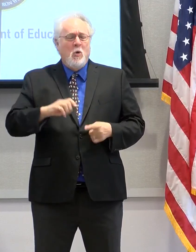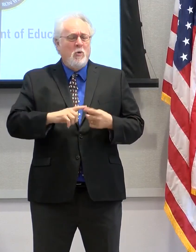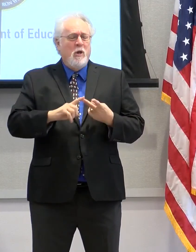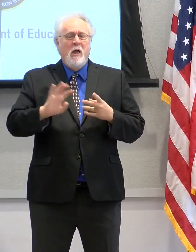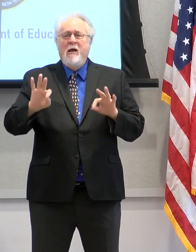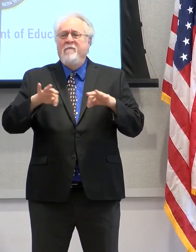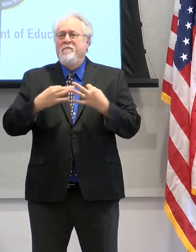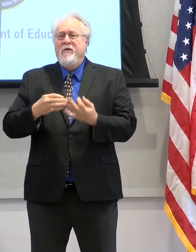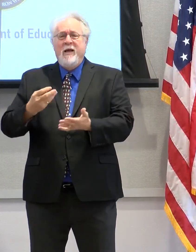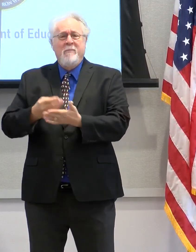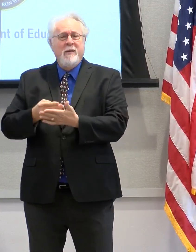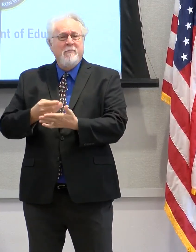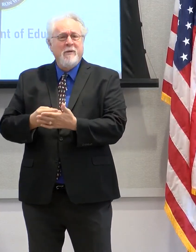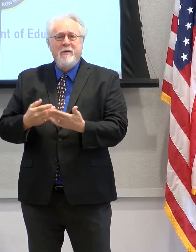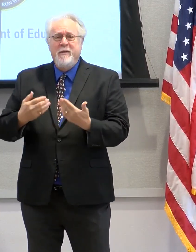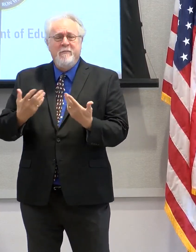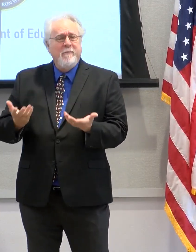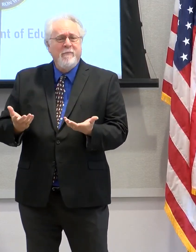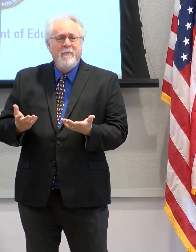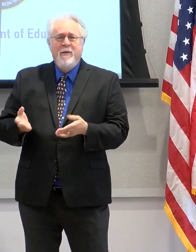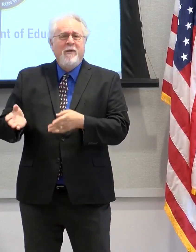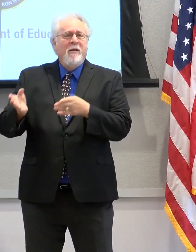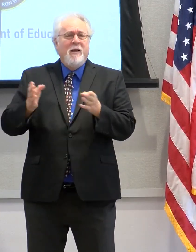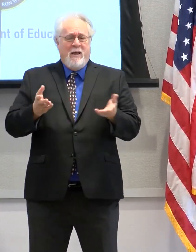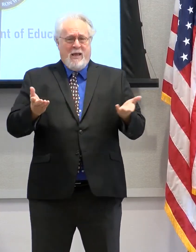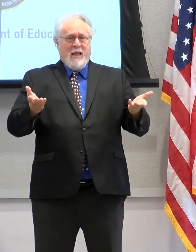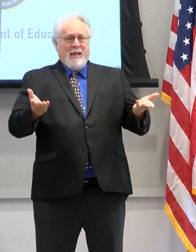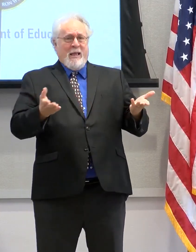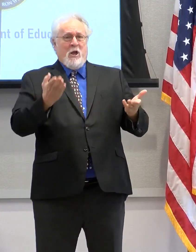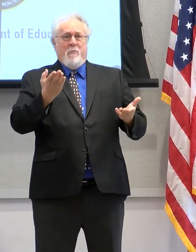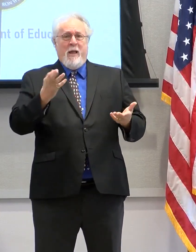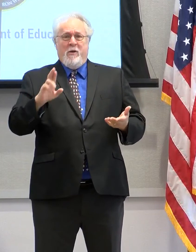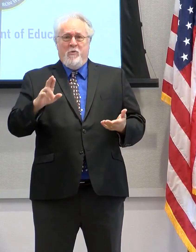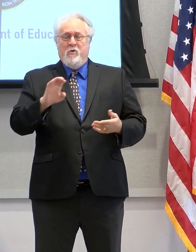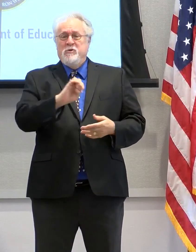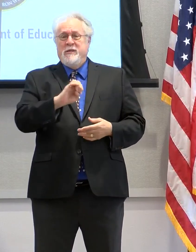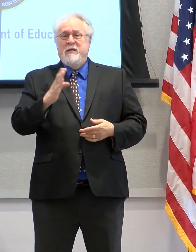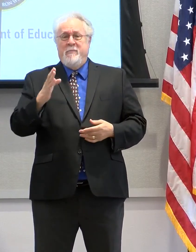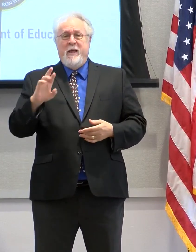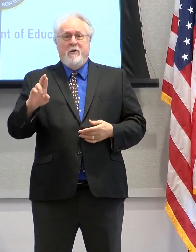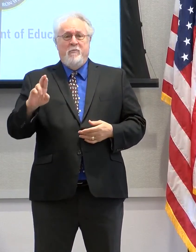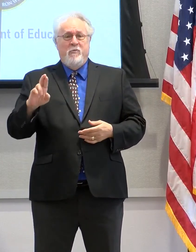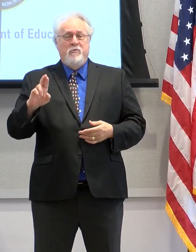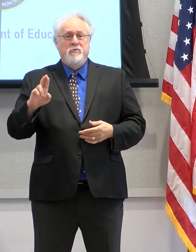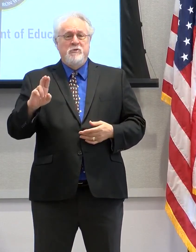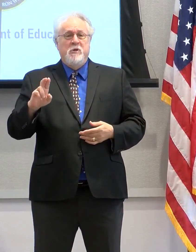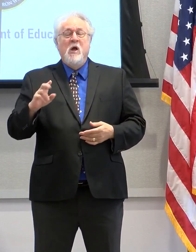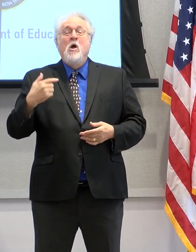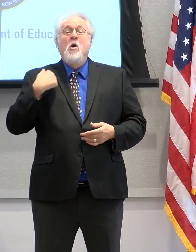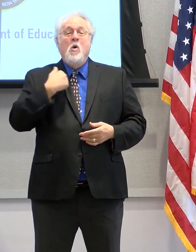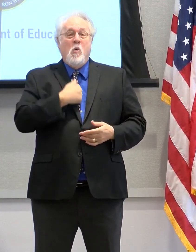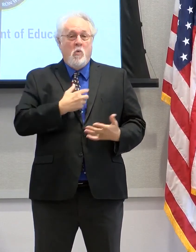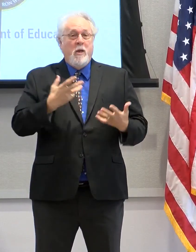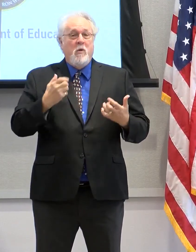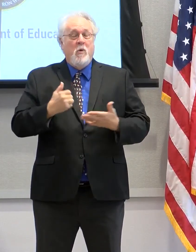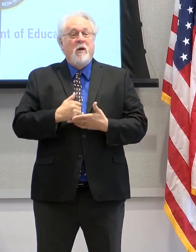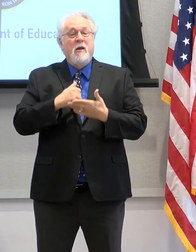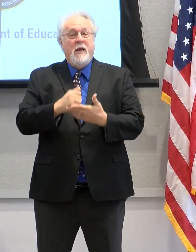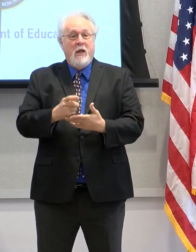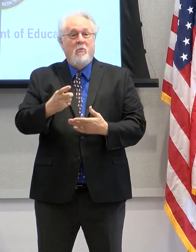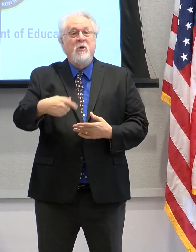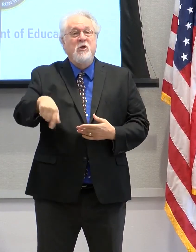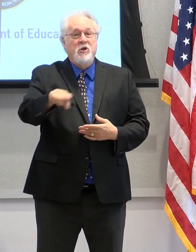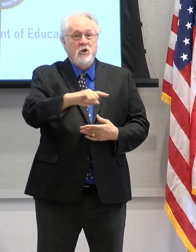family's income may be, that here in Baton Rouge, in East Baton Rouge Parish, we want to help